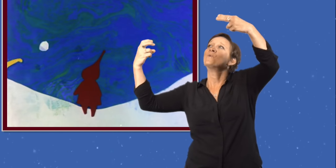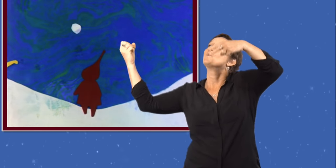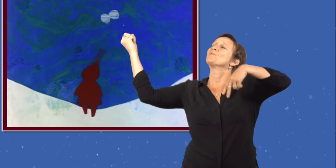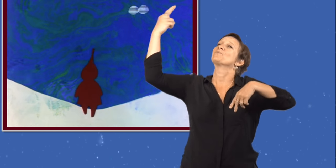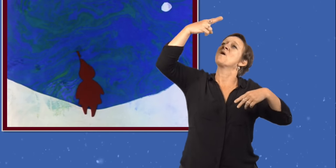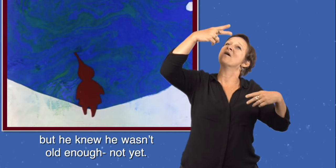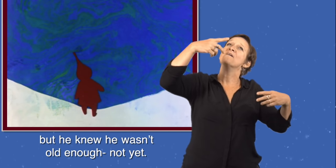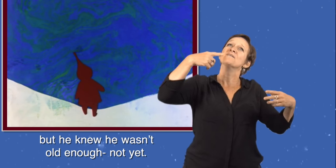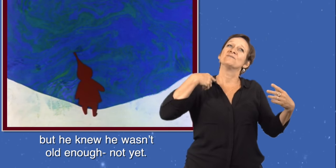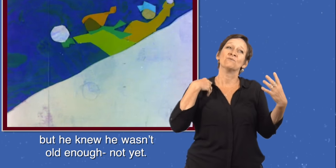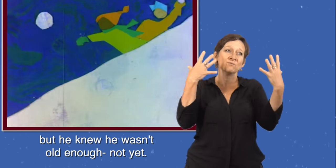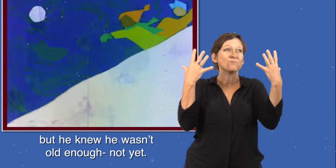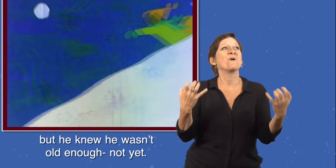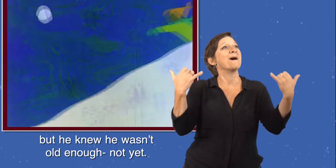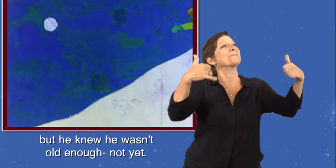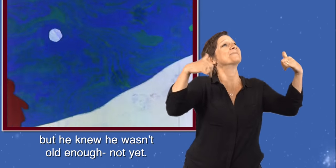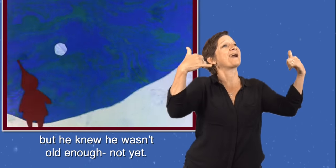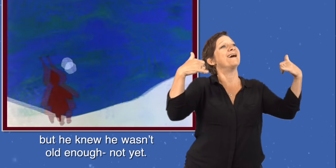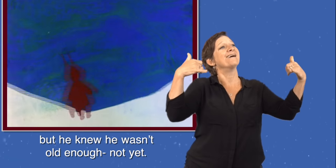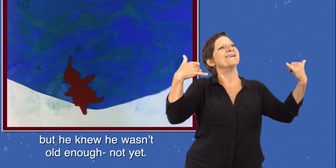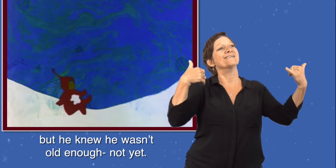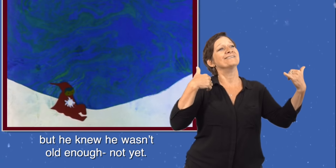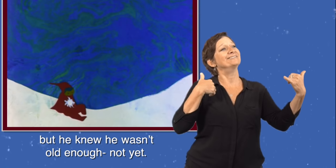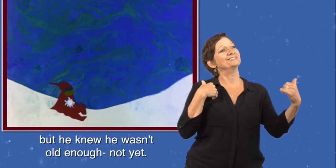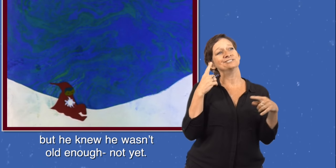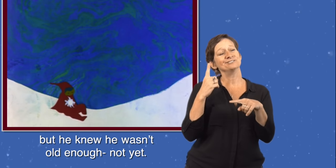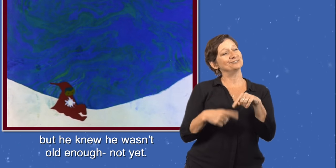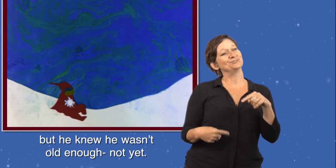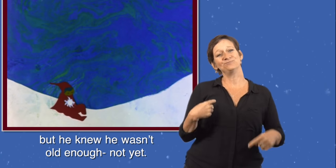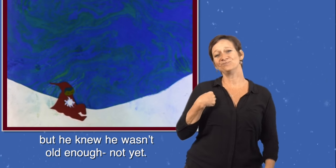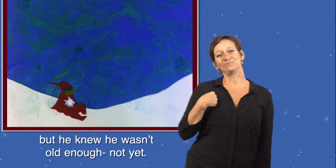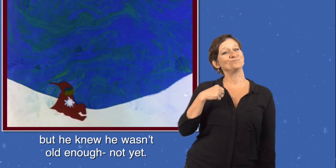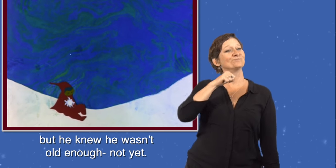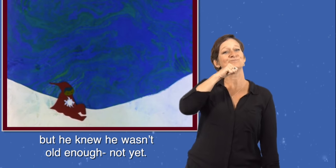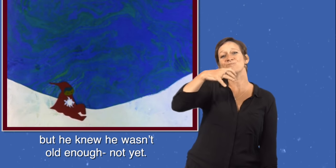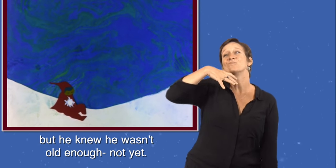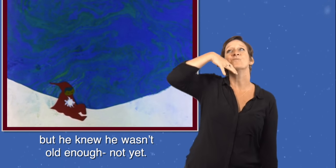But he knew he wasn't old enough. Not yet.